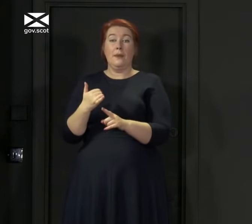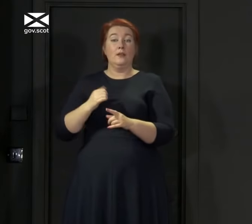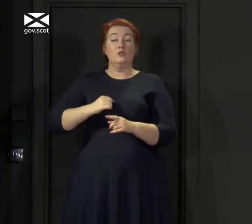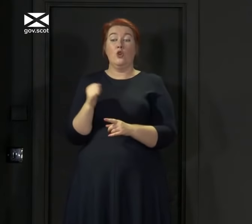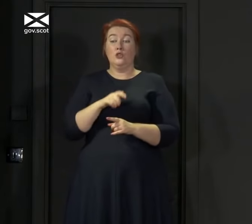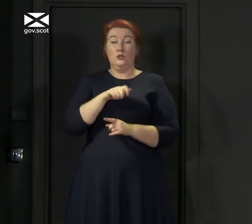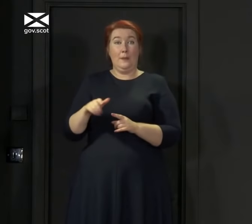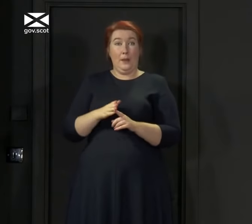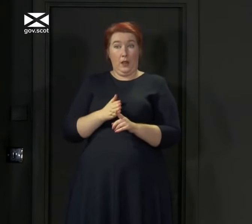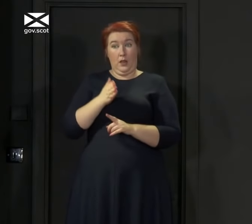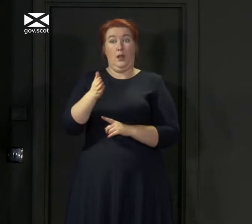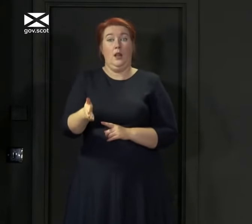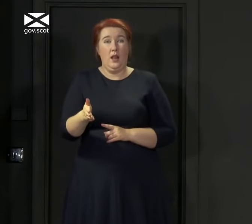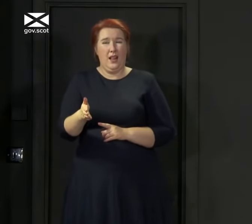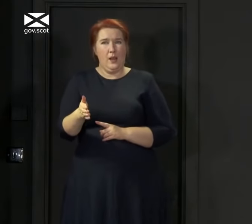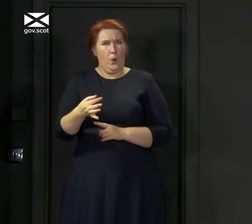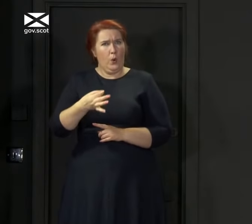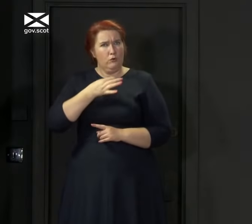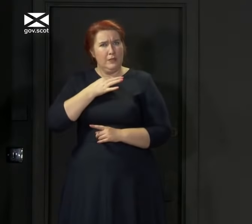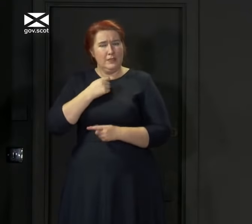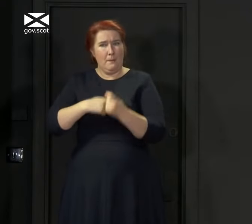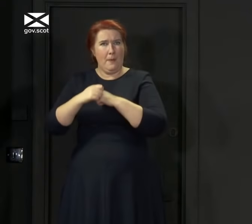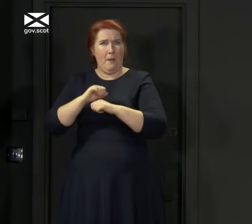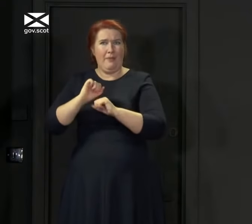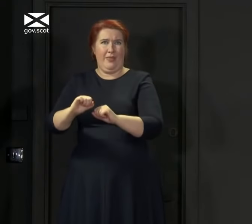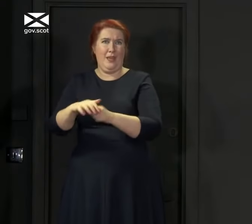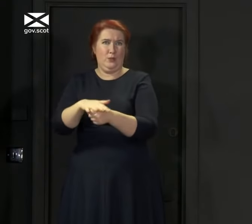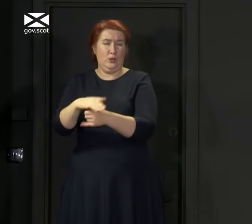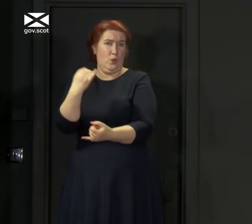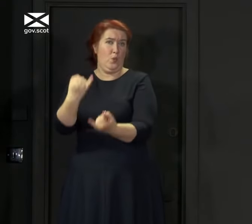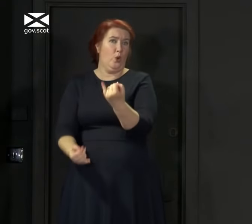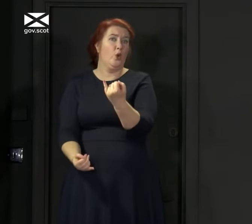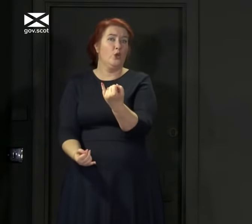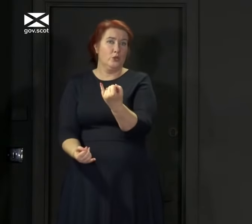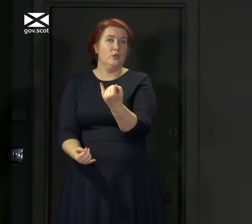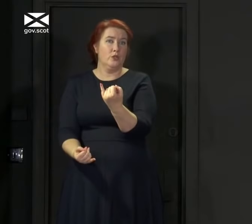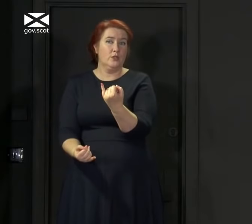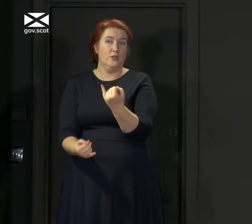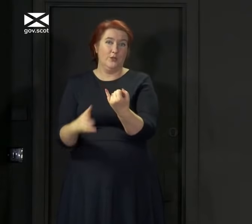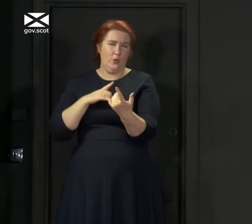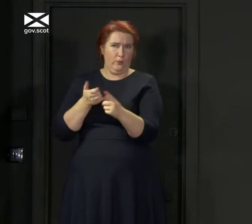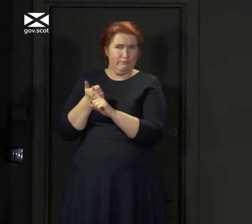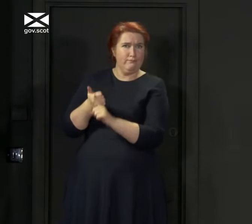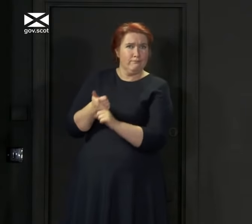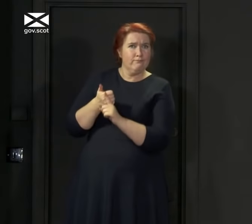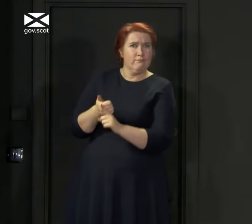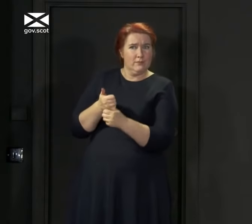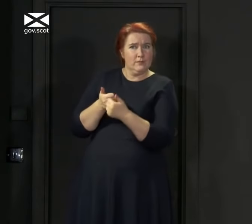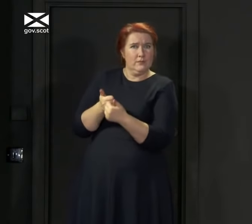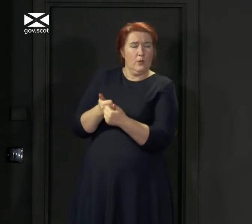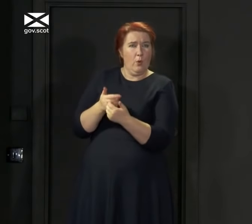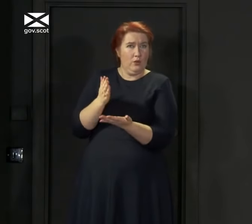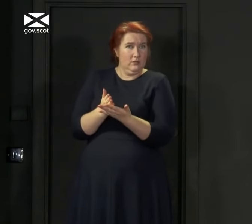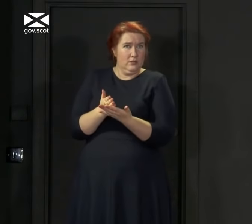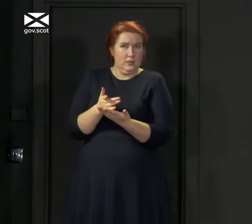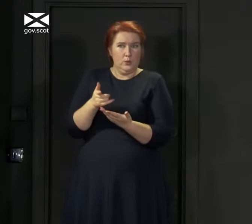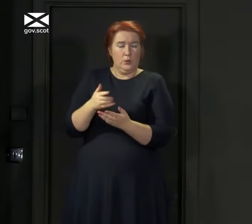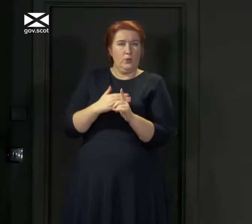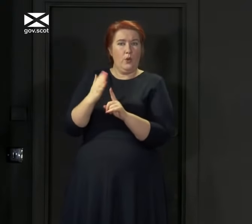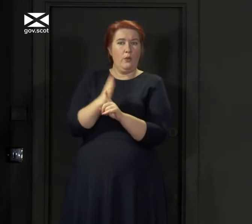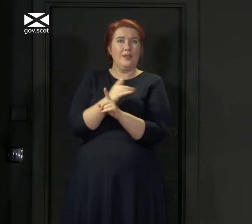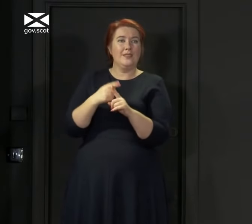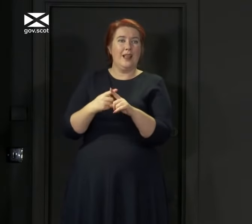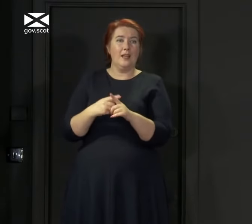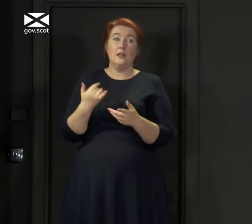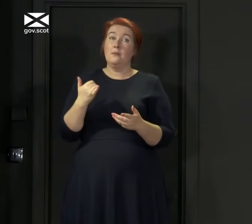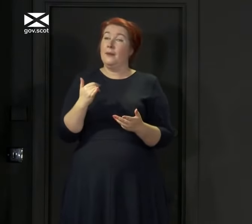travelling there, we're risking making their challenge worse. So this is about solidarity as much as anything else. And if there's an